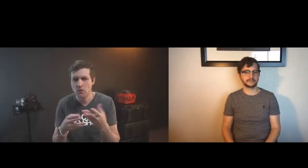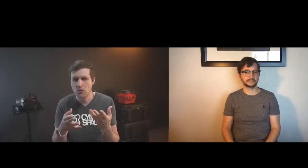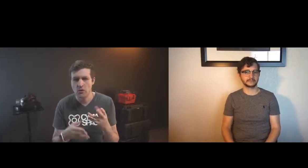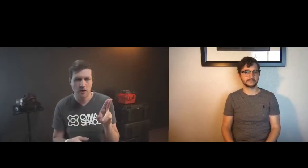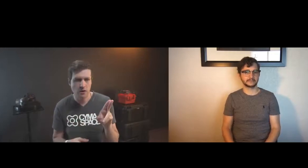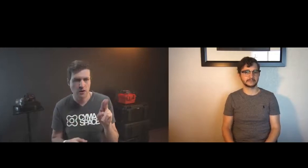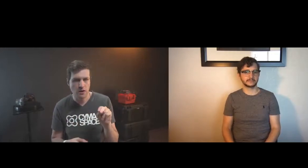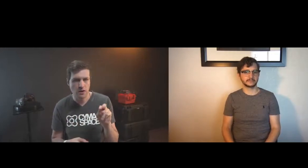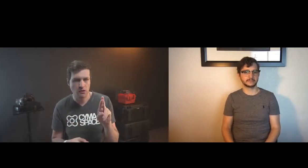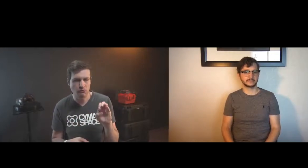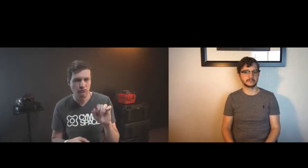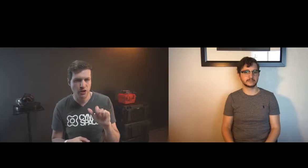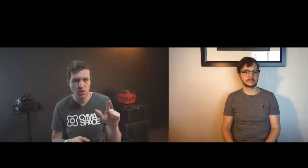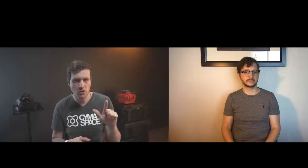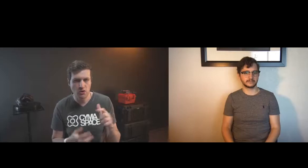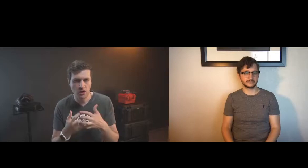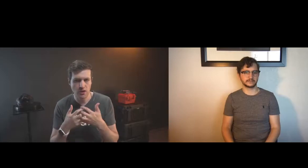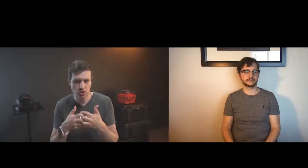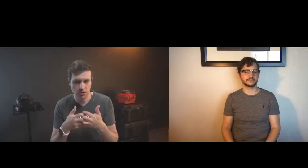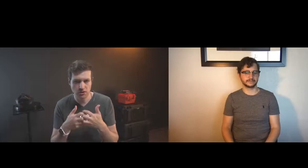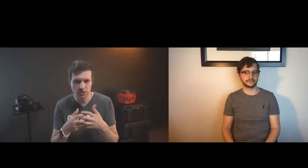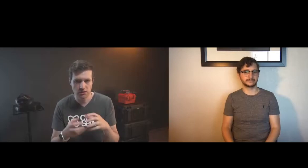and i was learning about their game machine